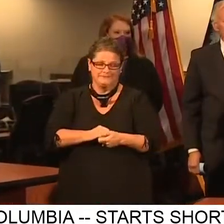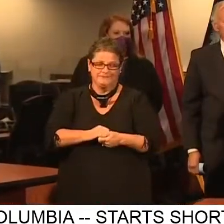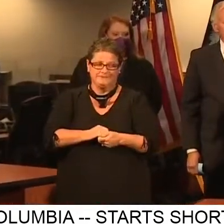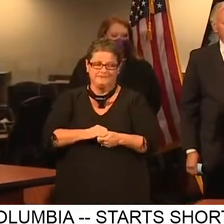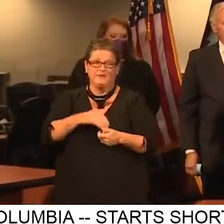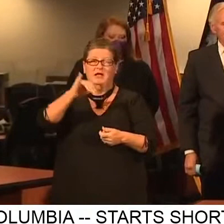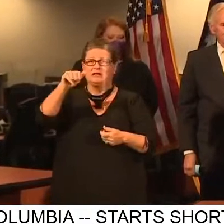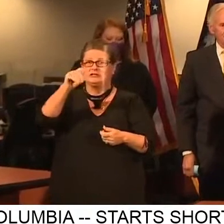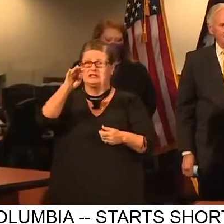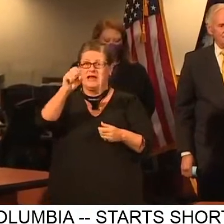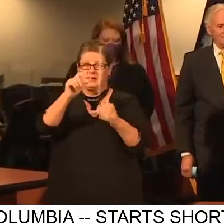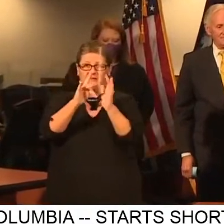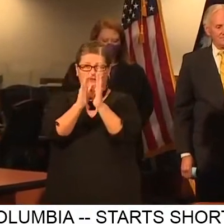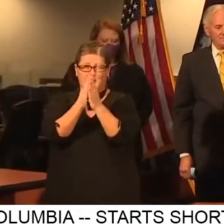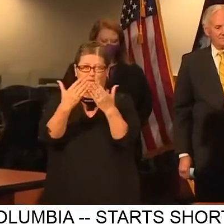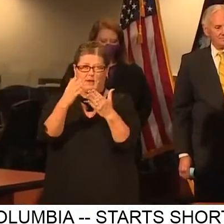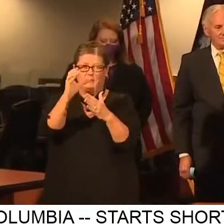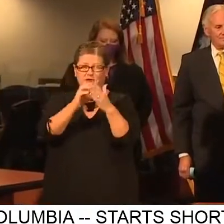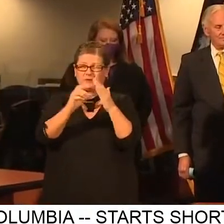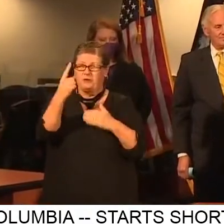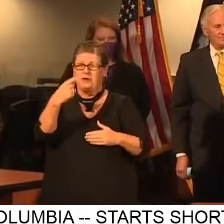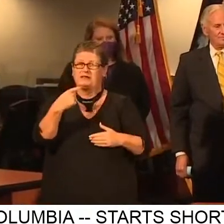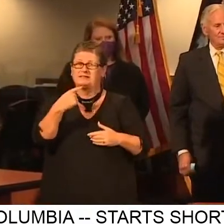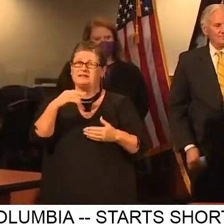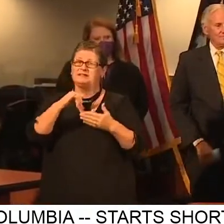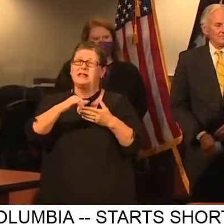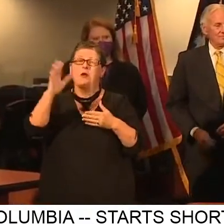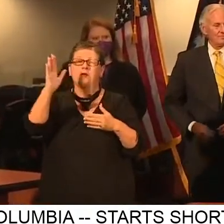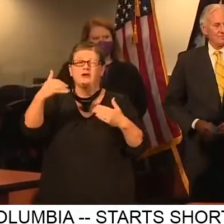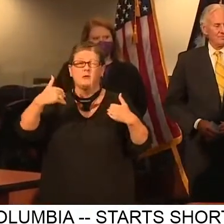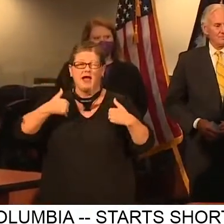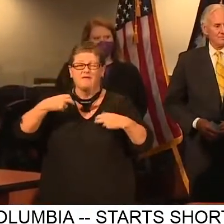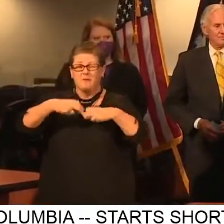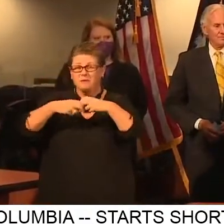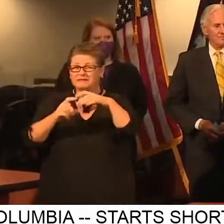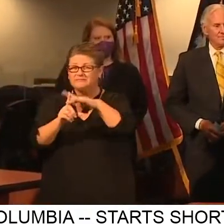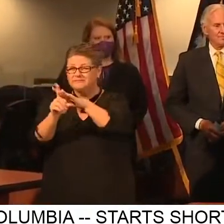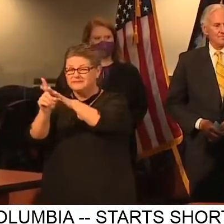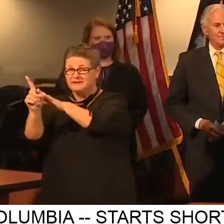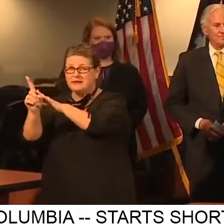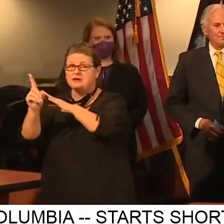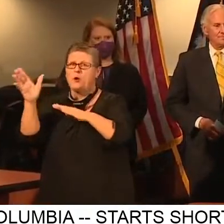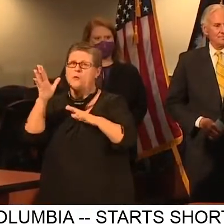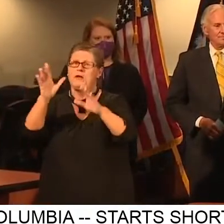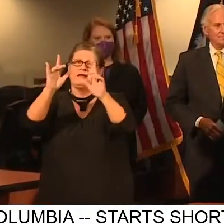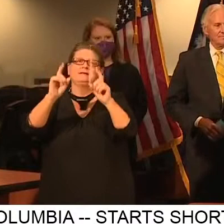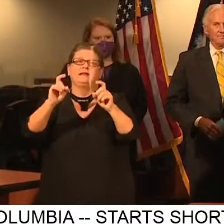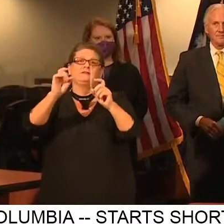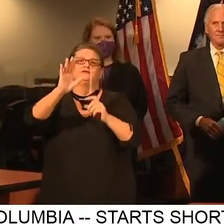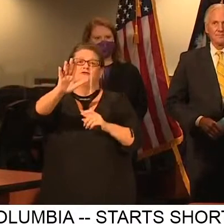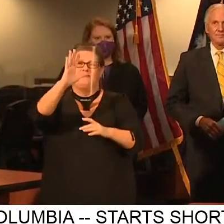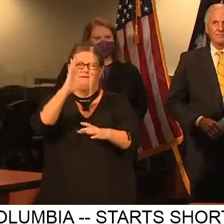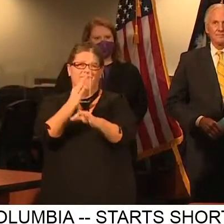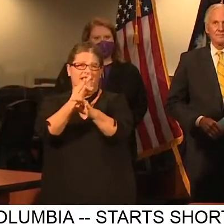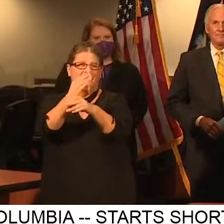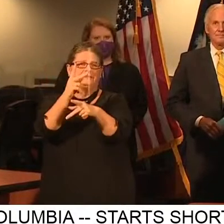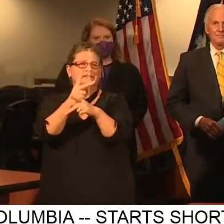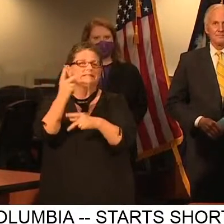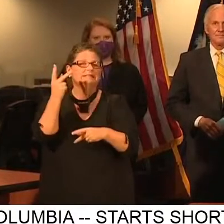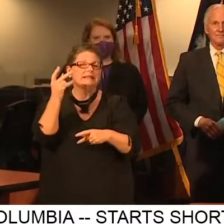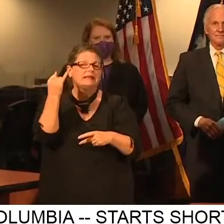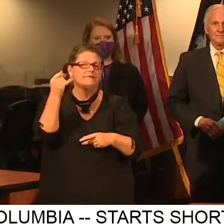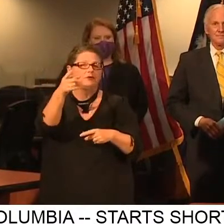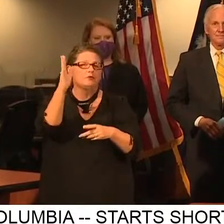The book of James, chapter 1, reminds us that trials are a testing of our faith that produces perseverance. Let